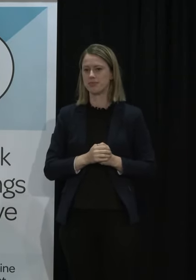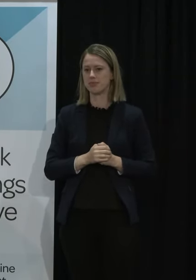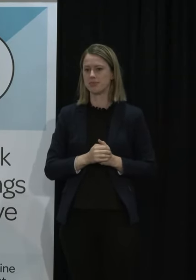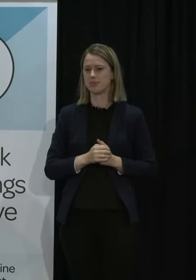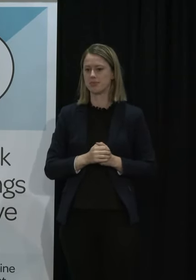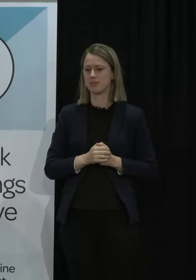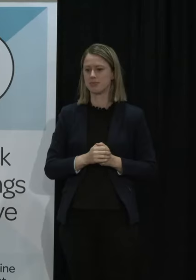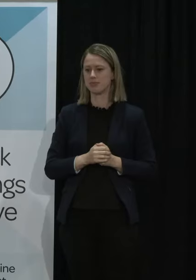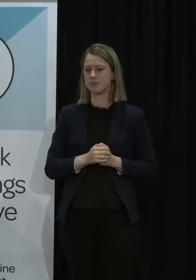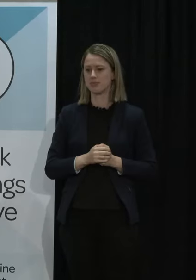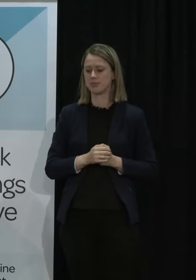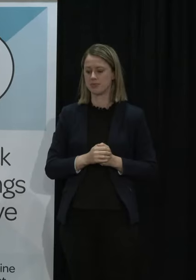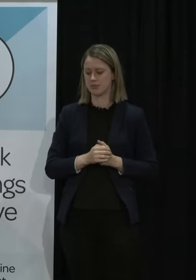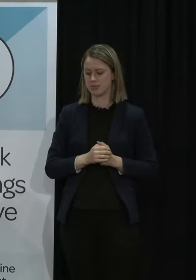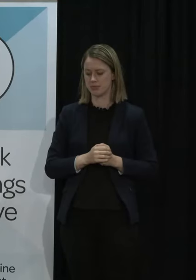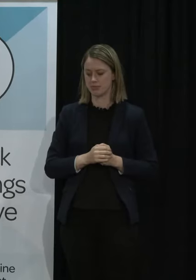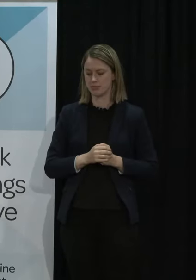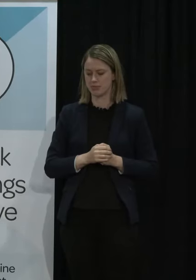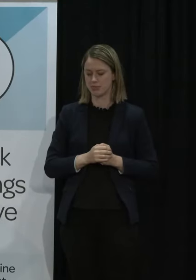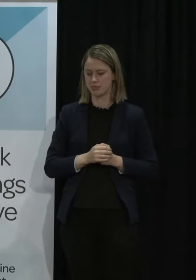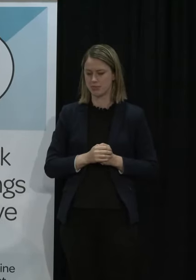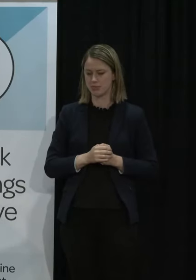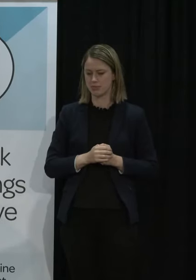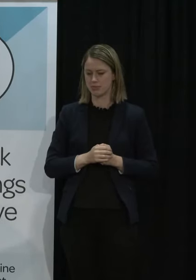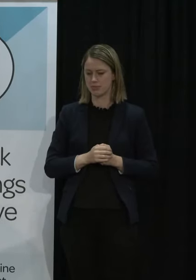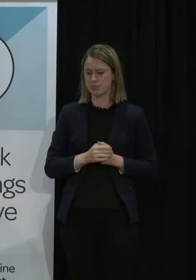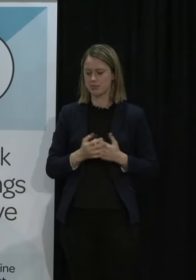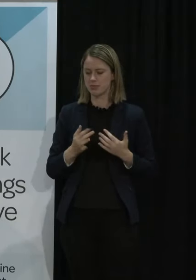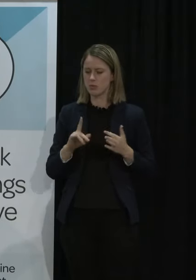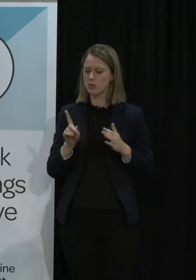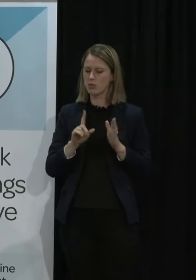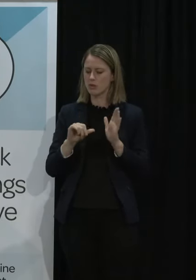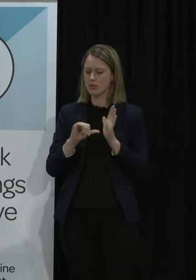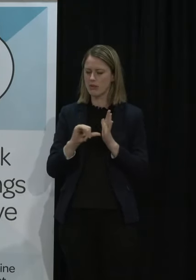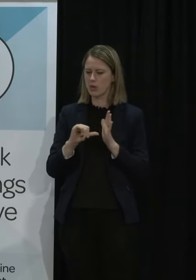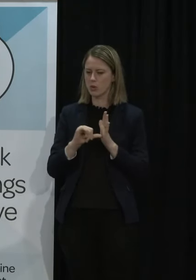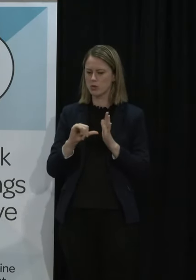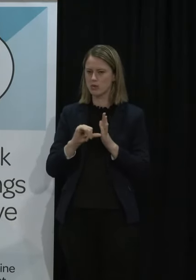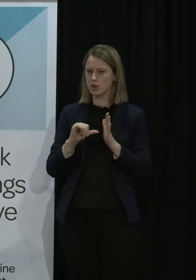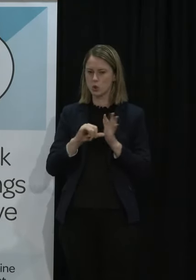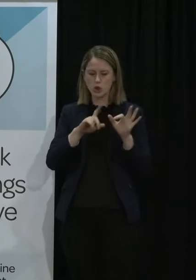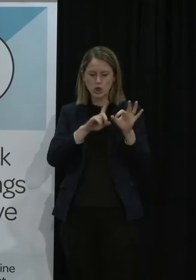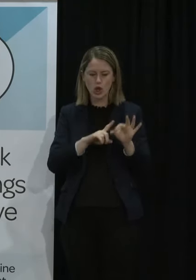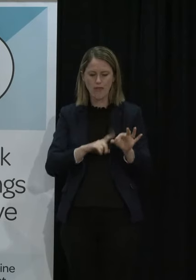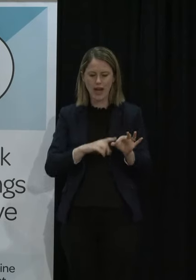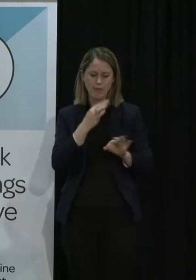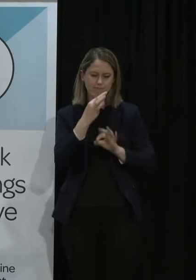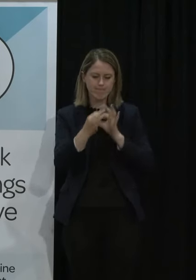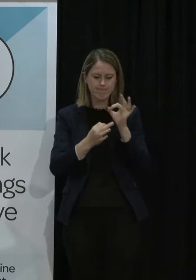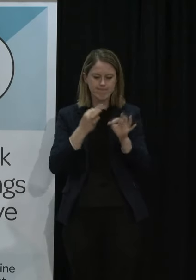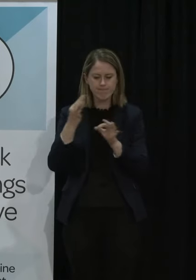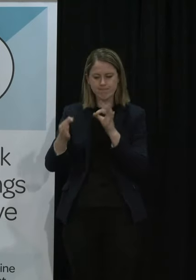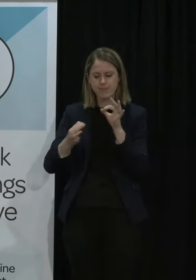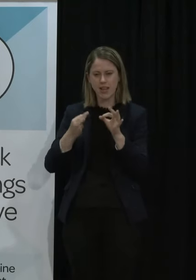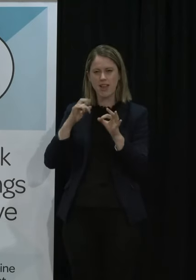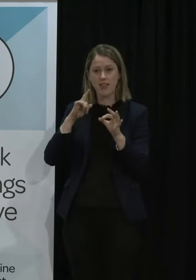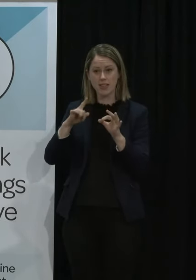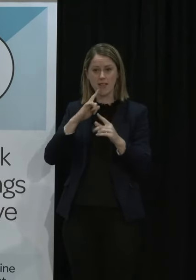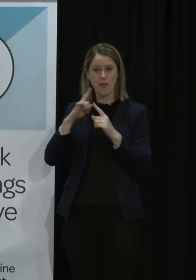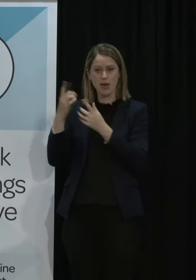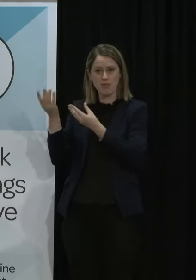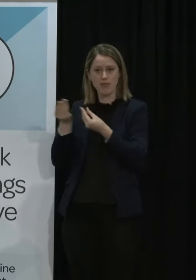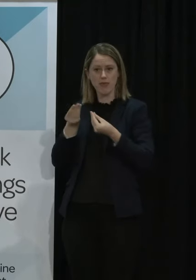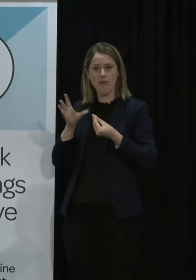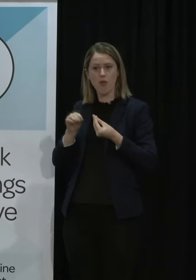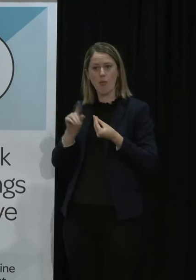been a little difficult is our ability to survey so these are all based on survey data that